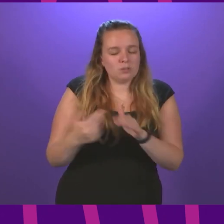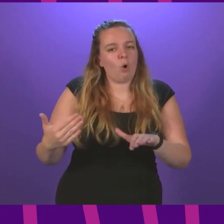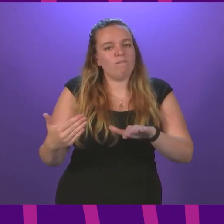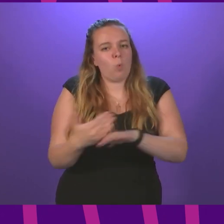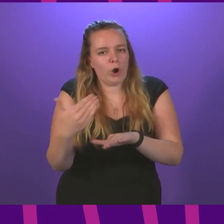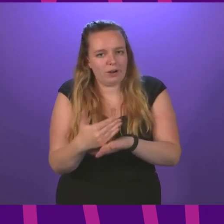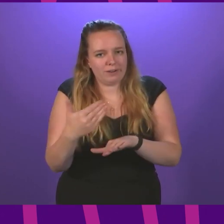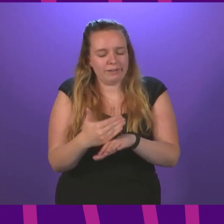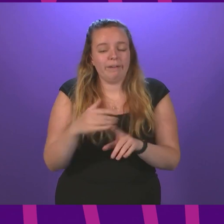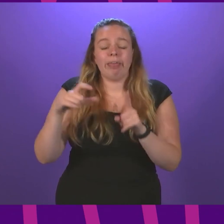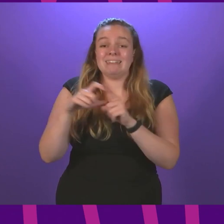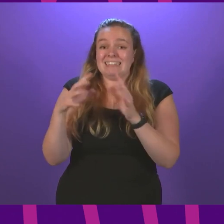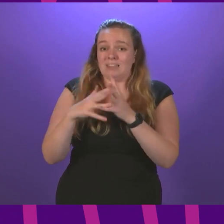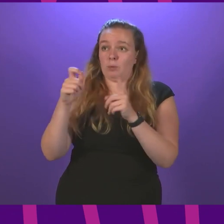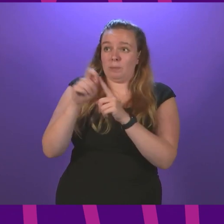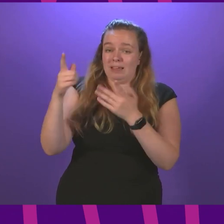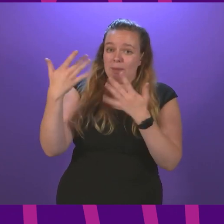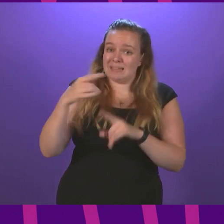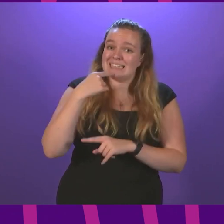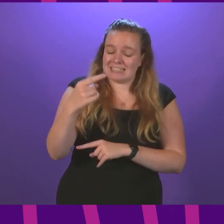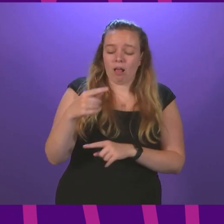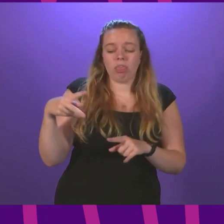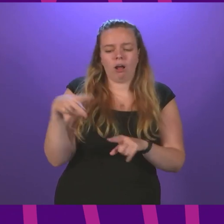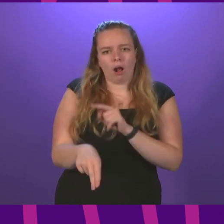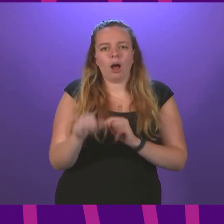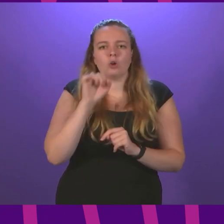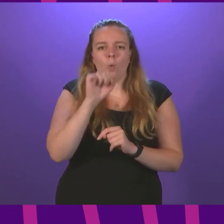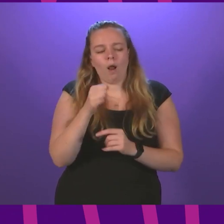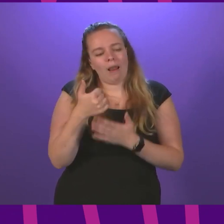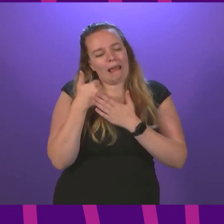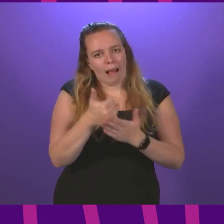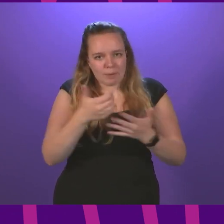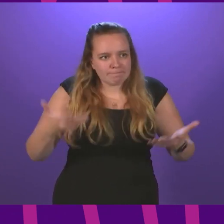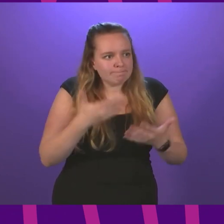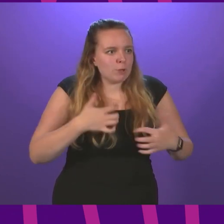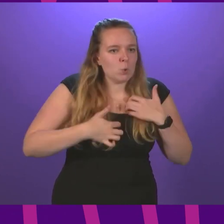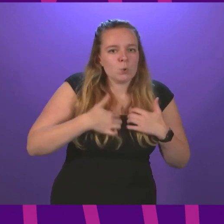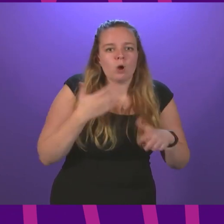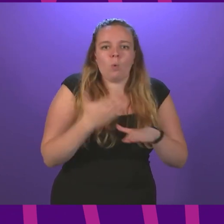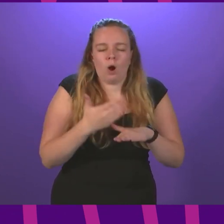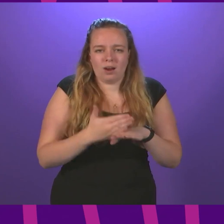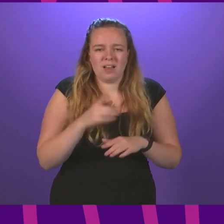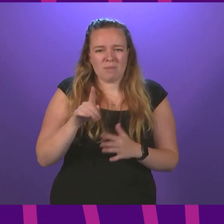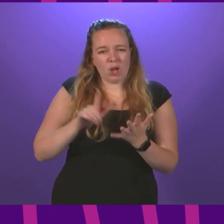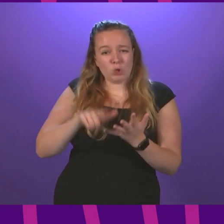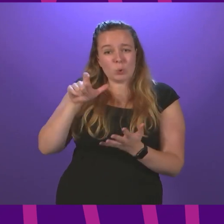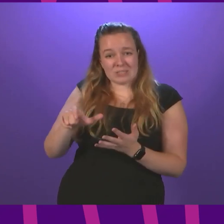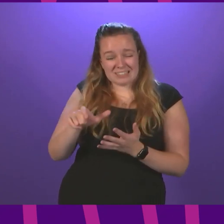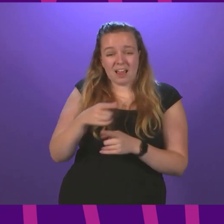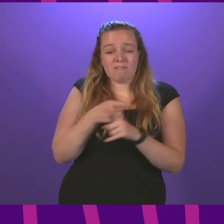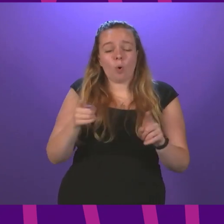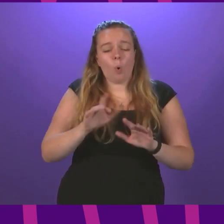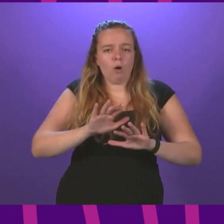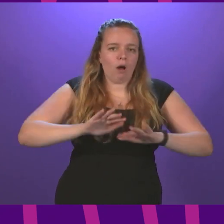work, and the DWP has argued that the cut will act as work incentive. But Universal Credit is not exclusively an